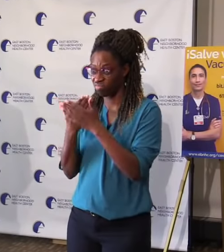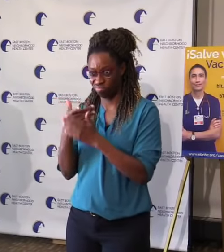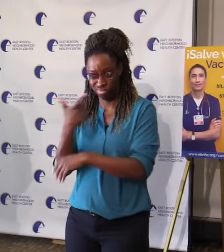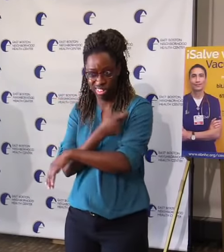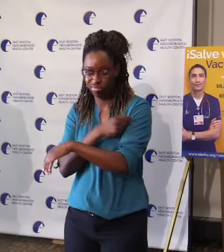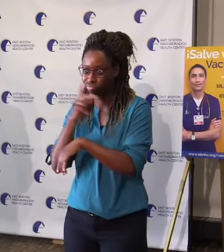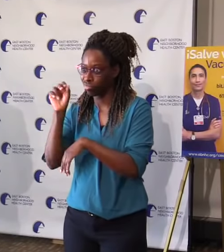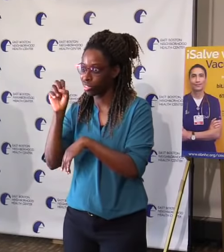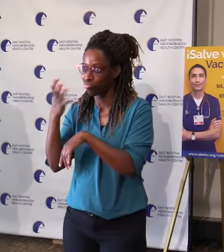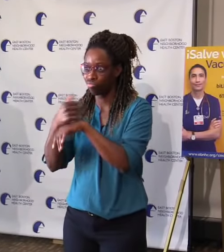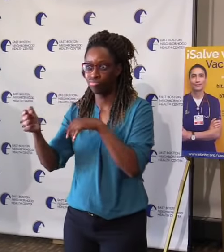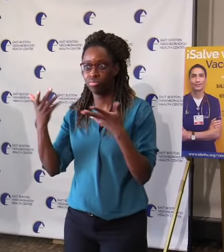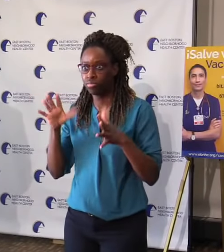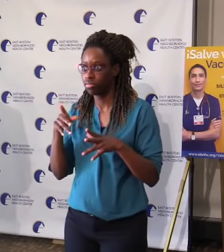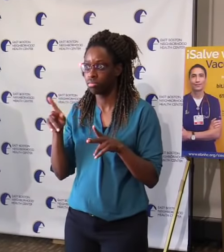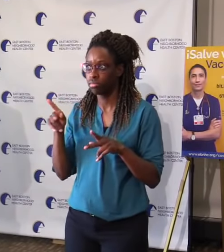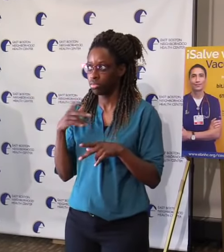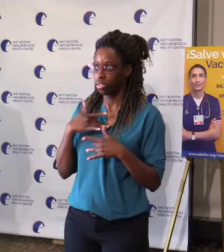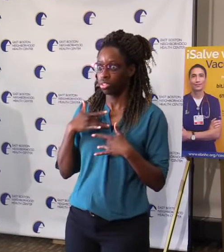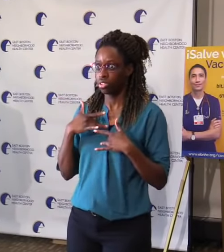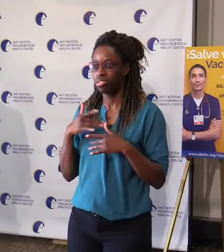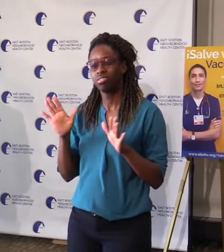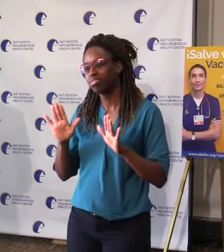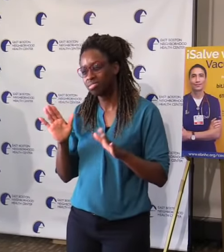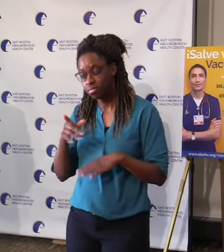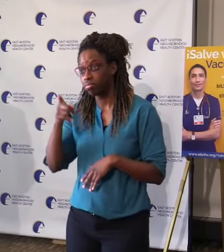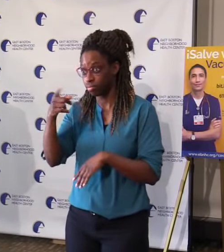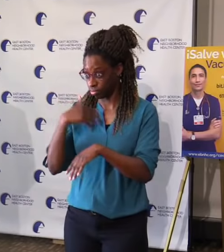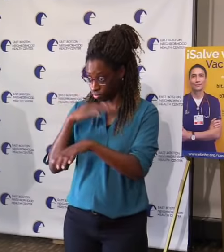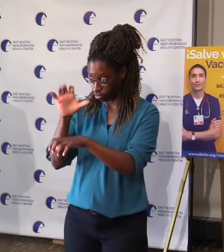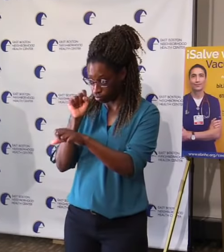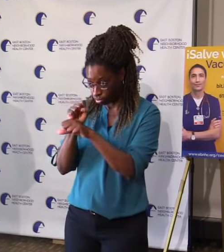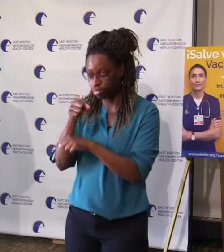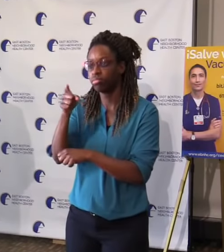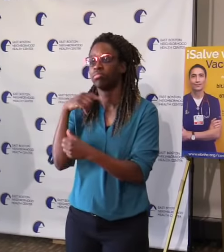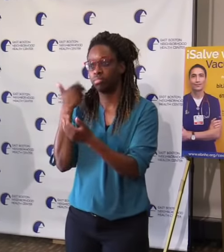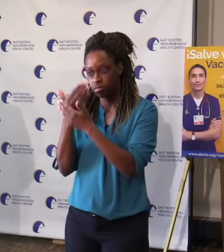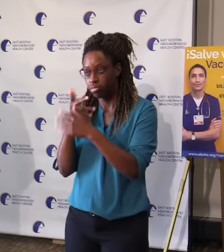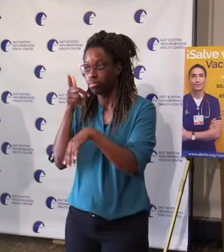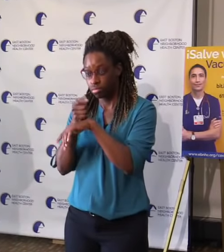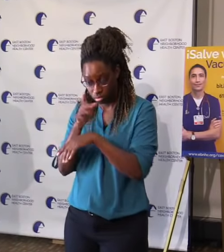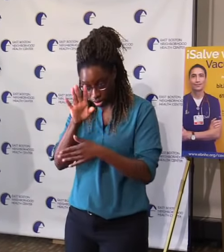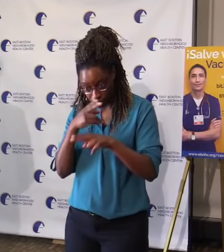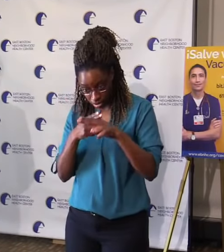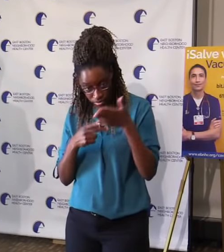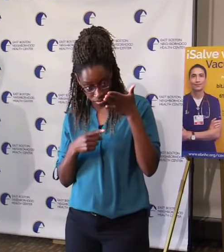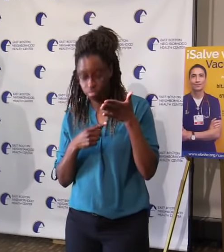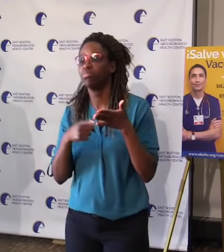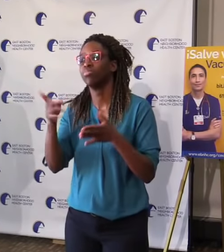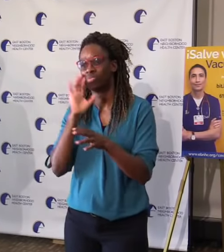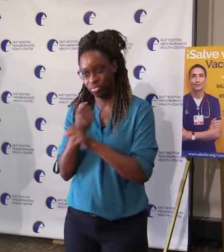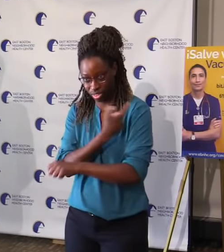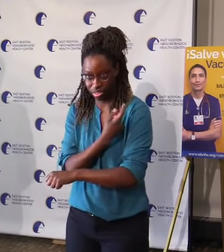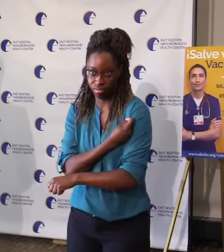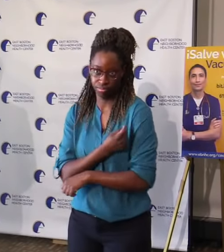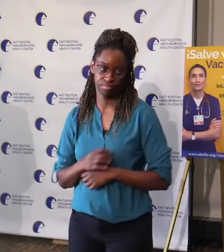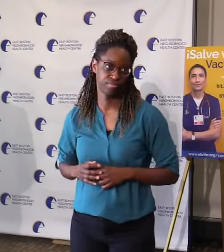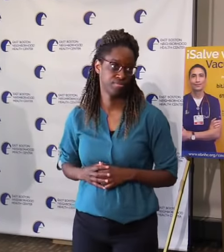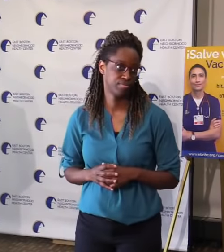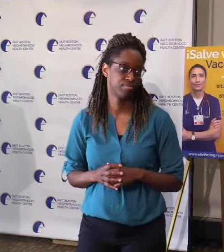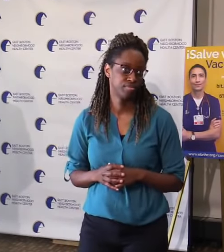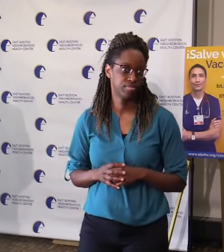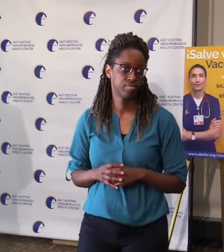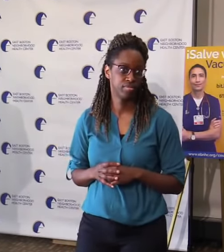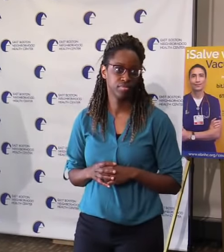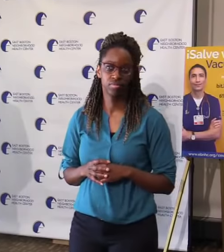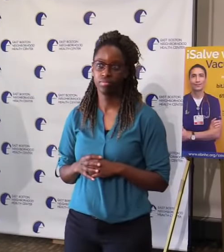If you have an appointment, there's a vaccine that's going to be there for you. How do you deal with the fact that there are so many people who